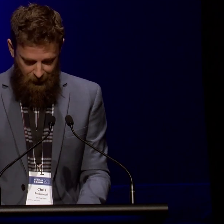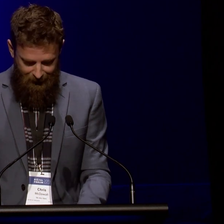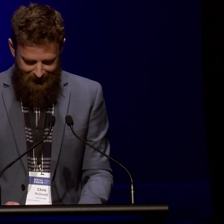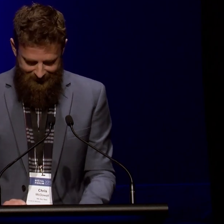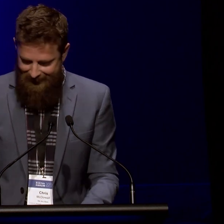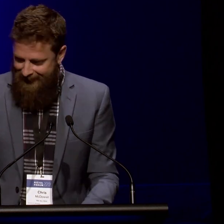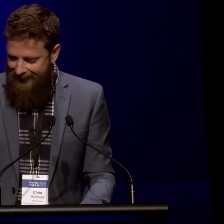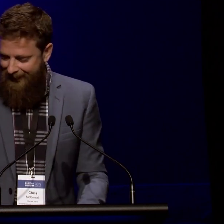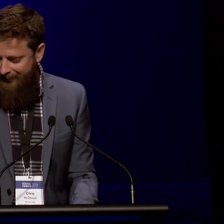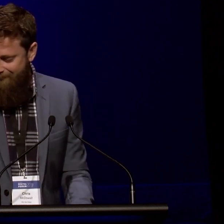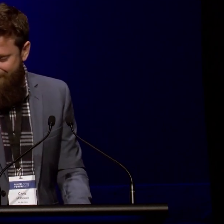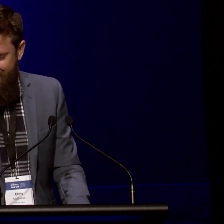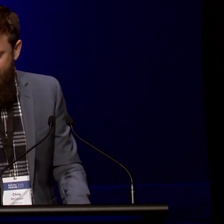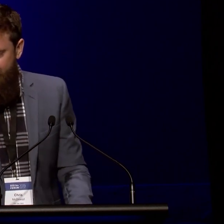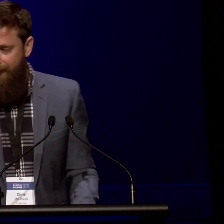I'm a geographer.